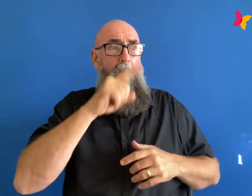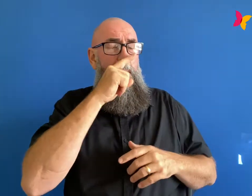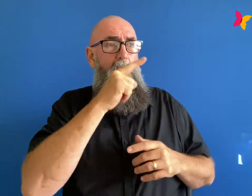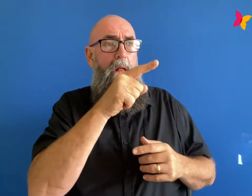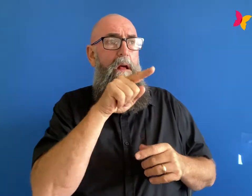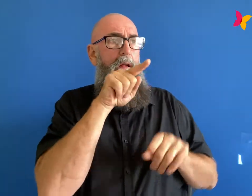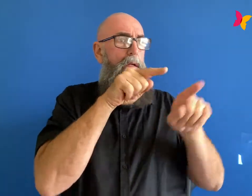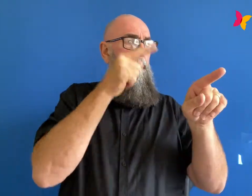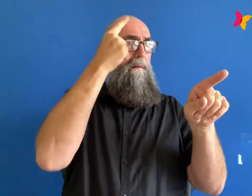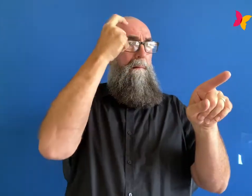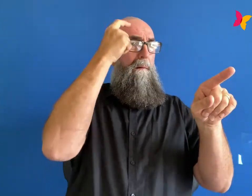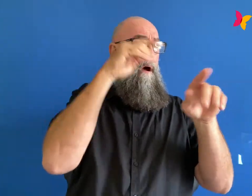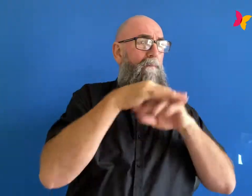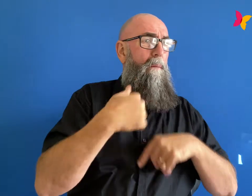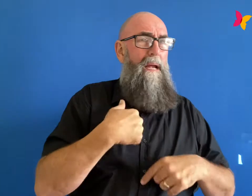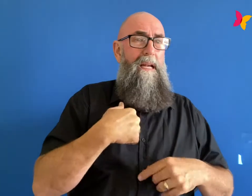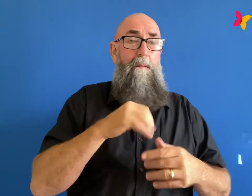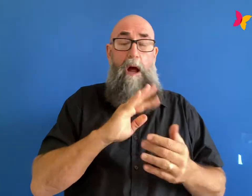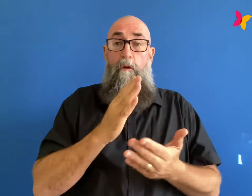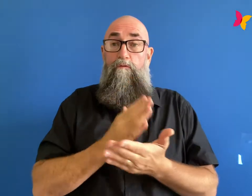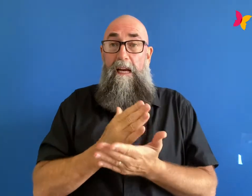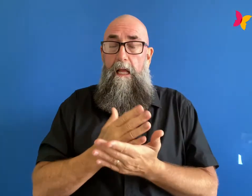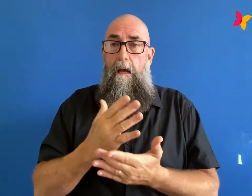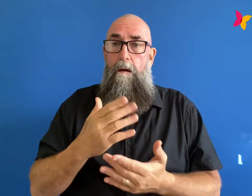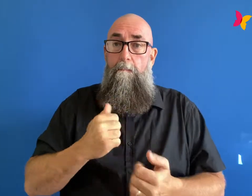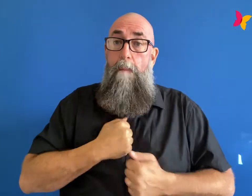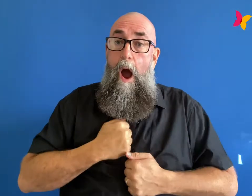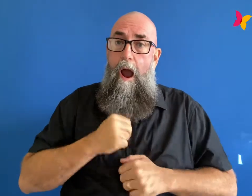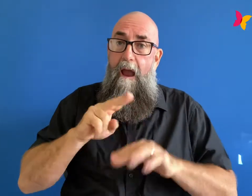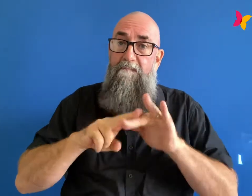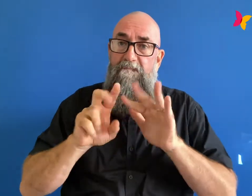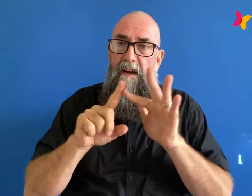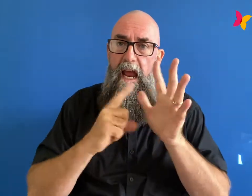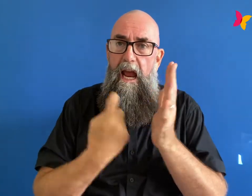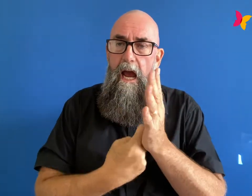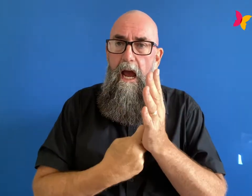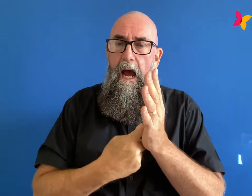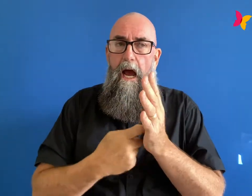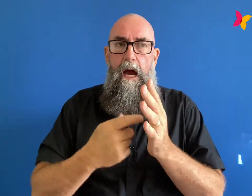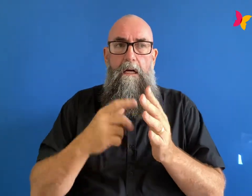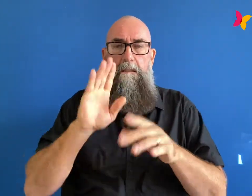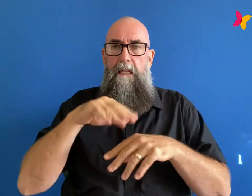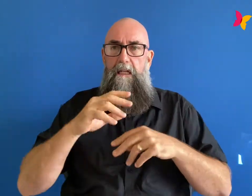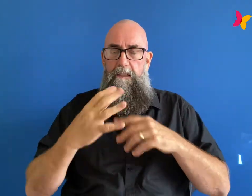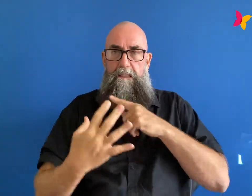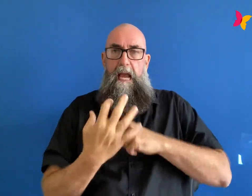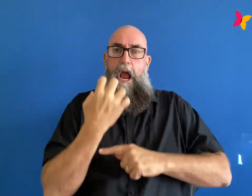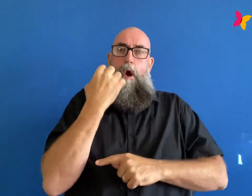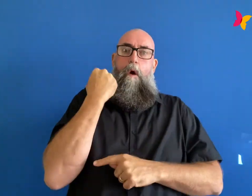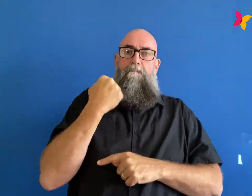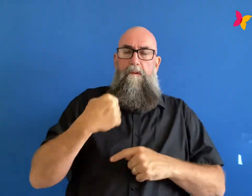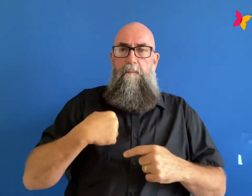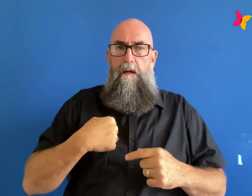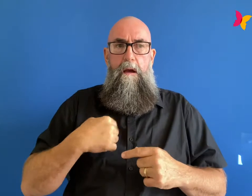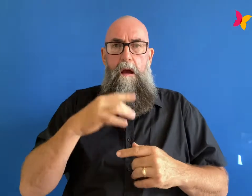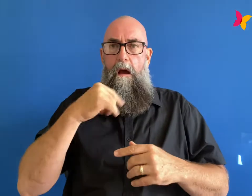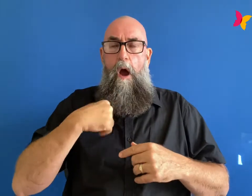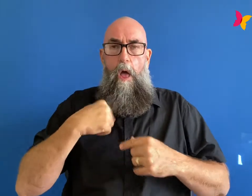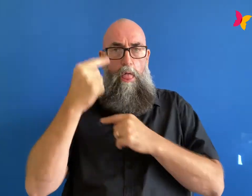which was really just a reflection of my fears of what i thought everyone was thinking about me so it was not a nice head space to